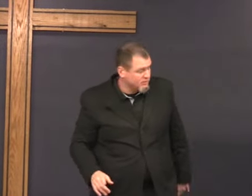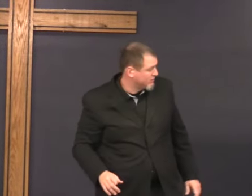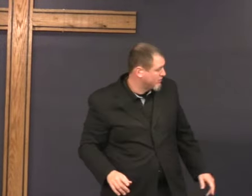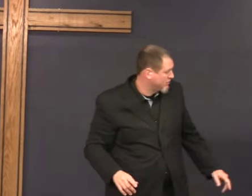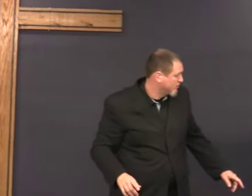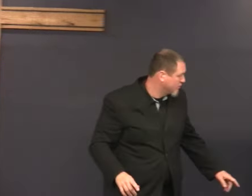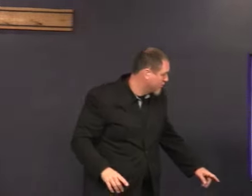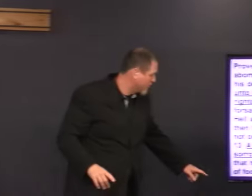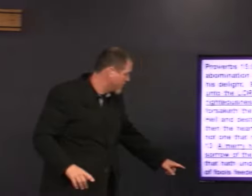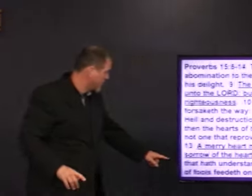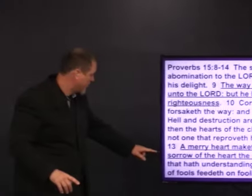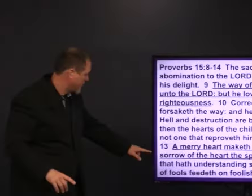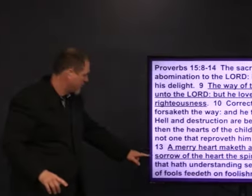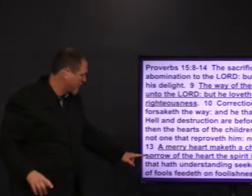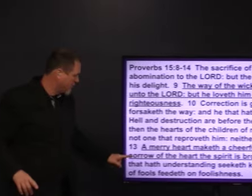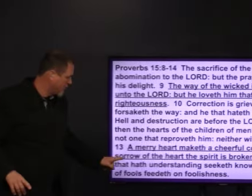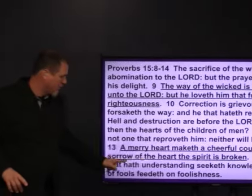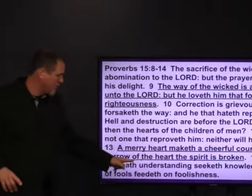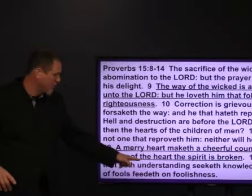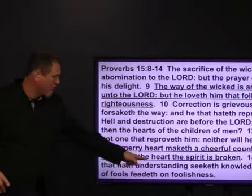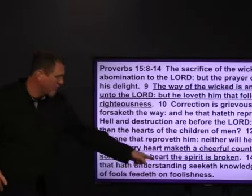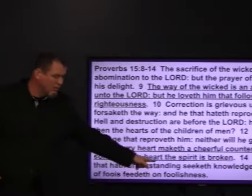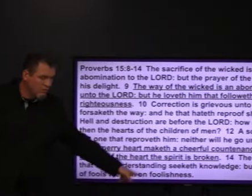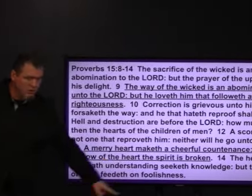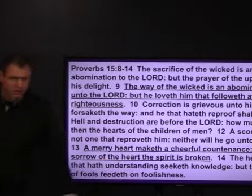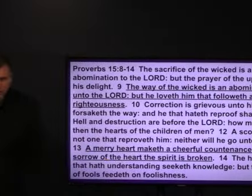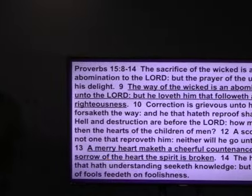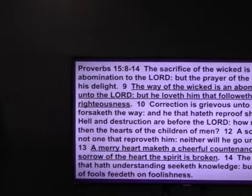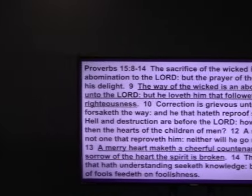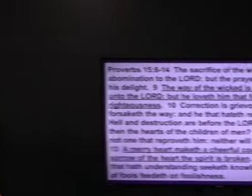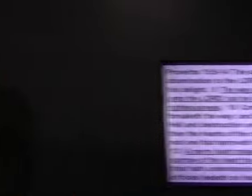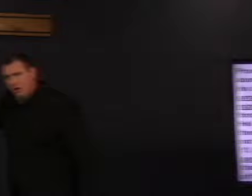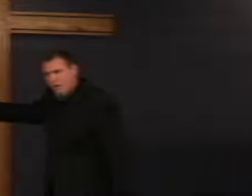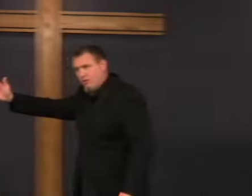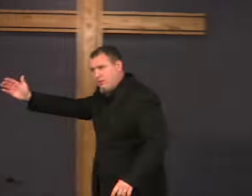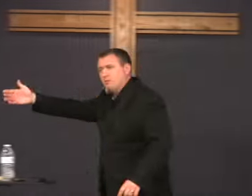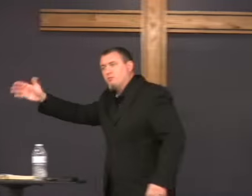but by sorrow of the heart